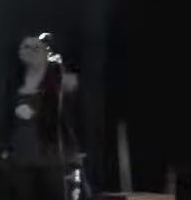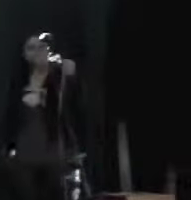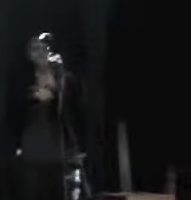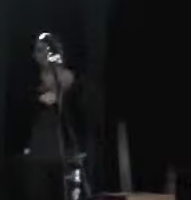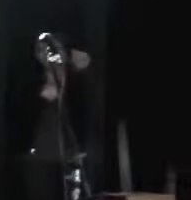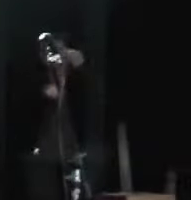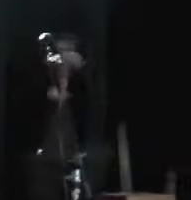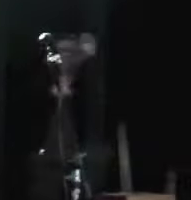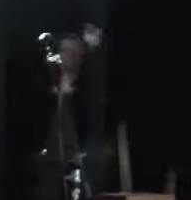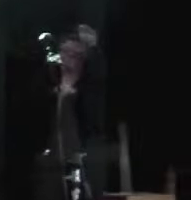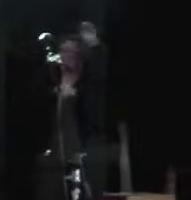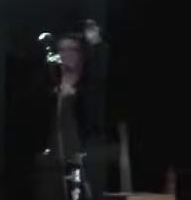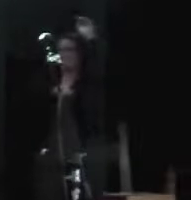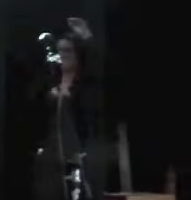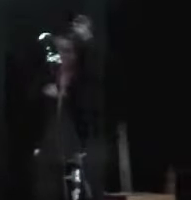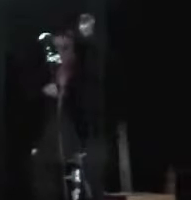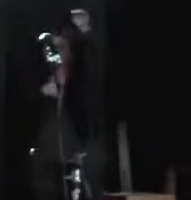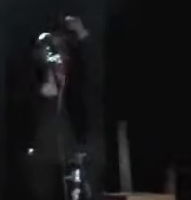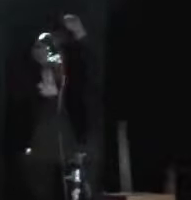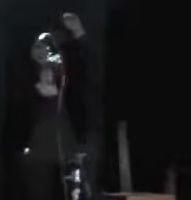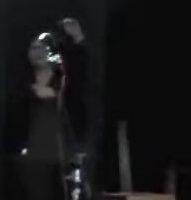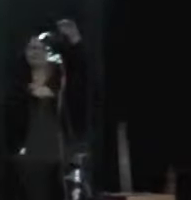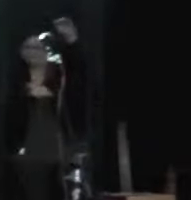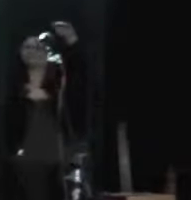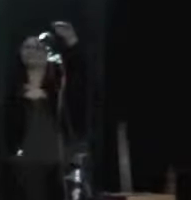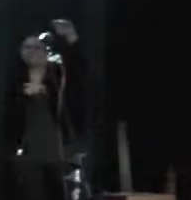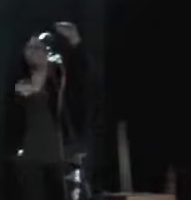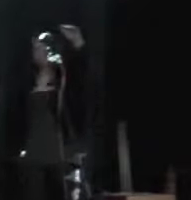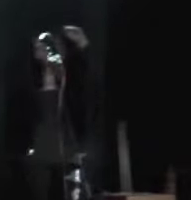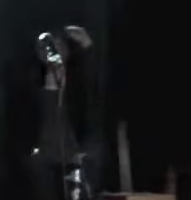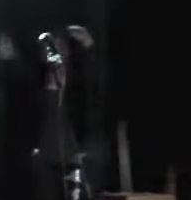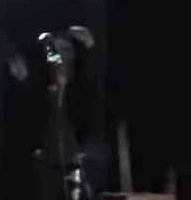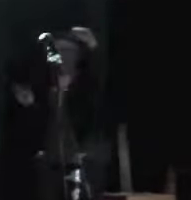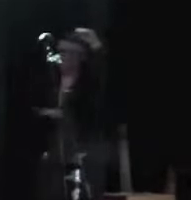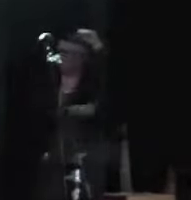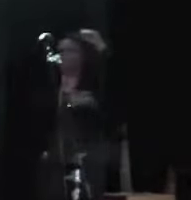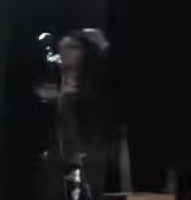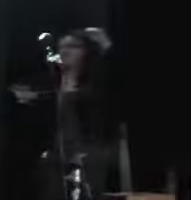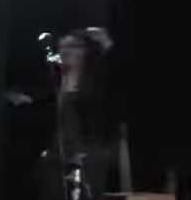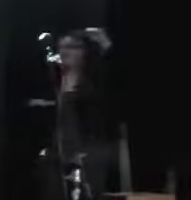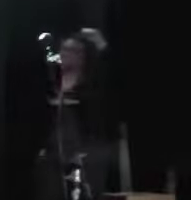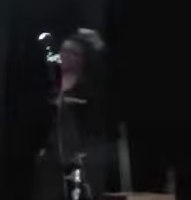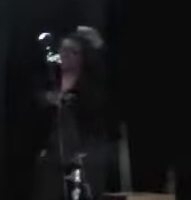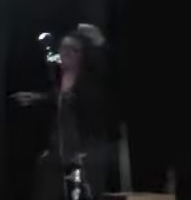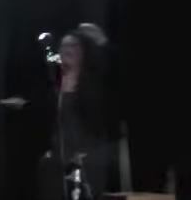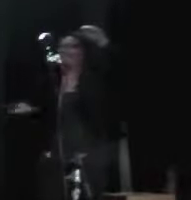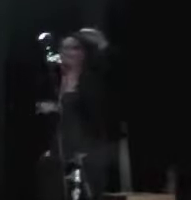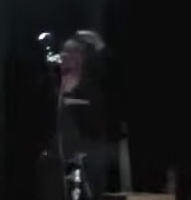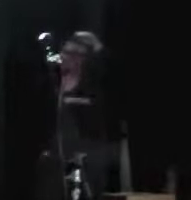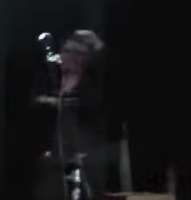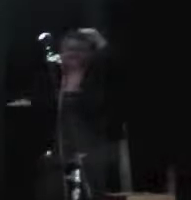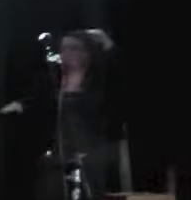there ain't no mountain high enough, ain't no valley low enough,